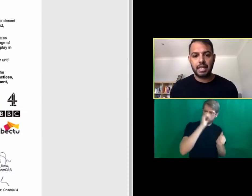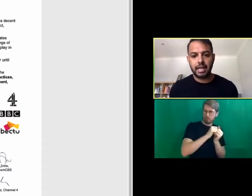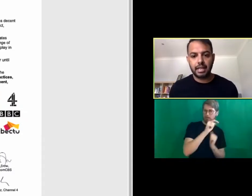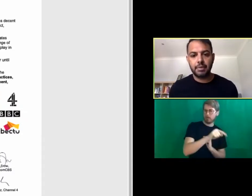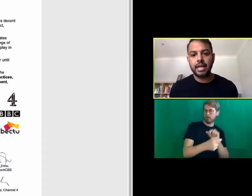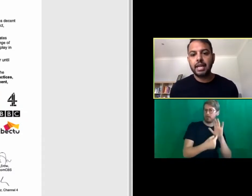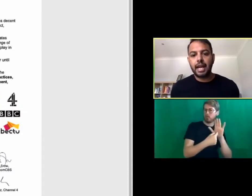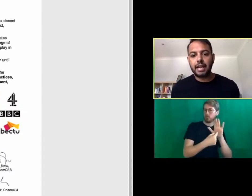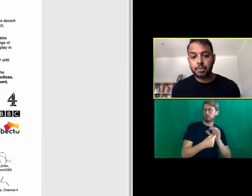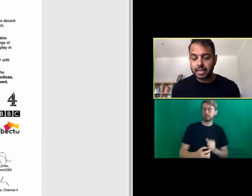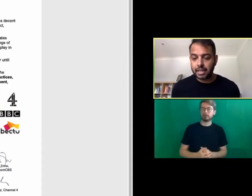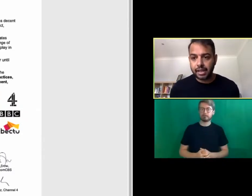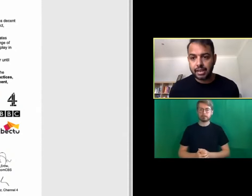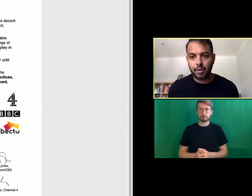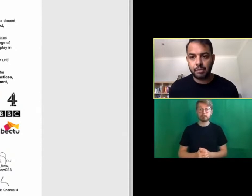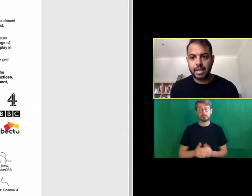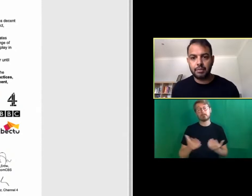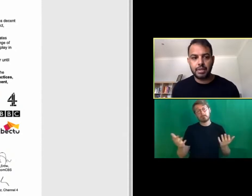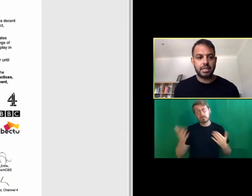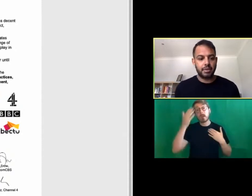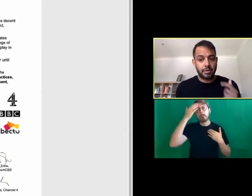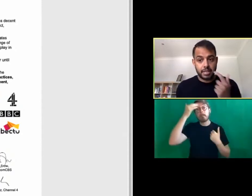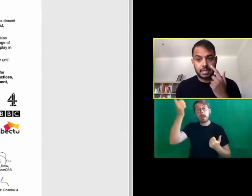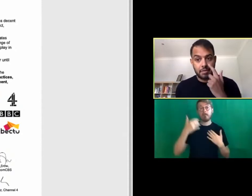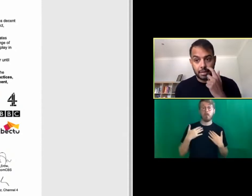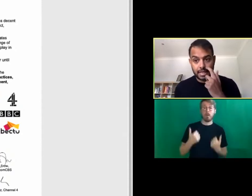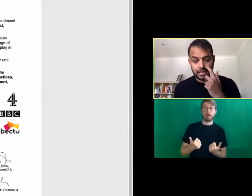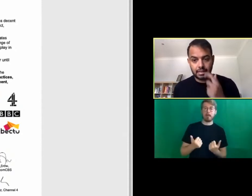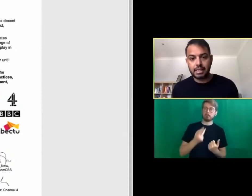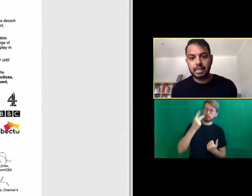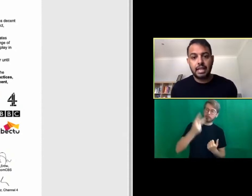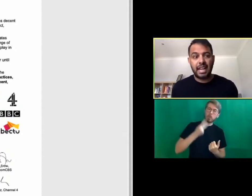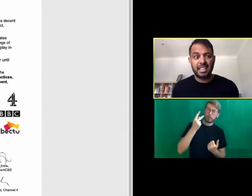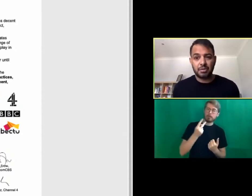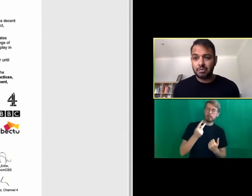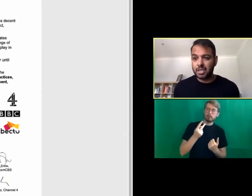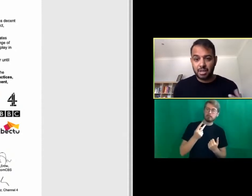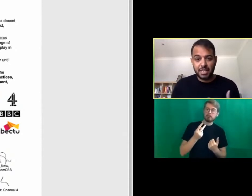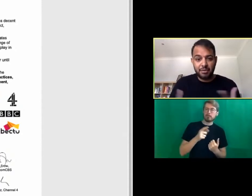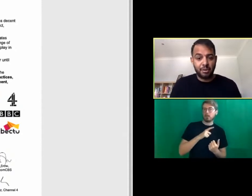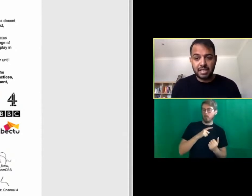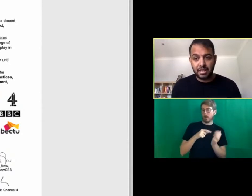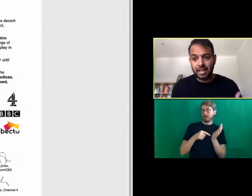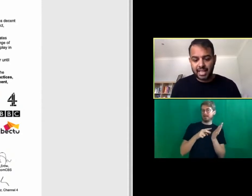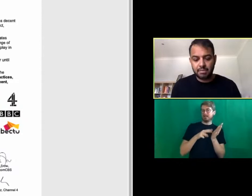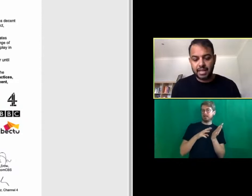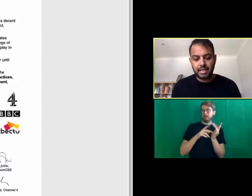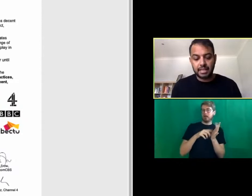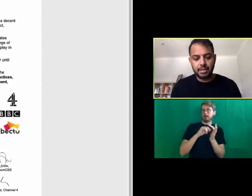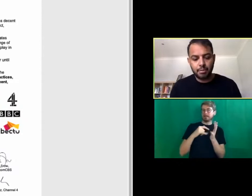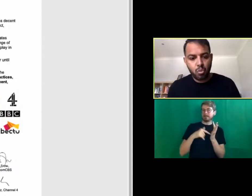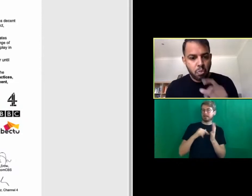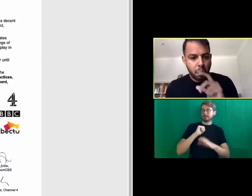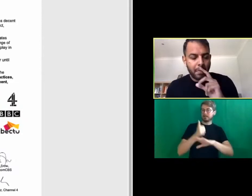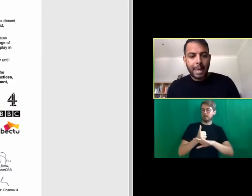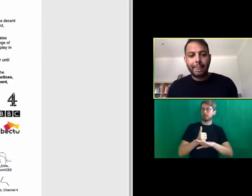want to understate that in any way and of course mental health and well-being which is one of the reasons the TV mindset started and which I believe all these other aspects